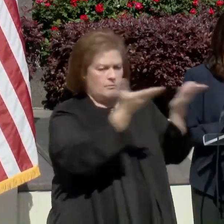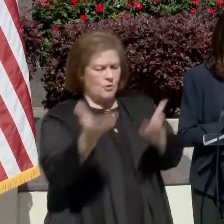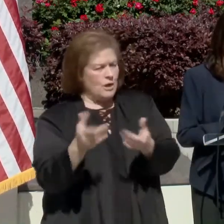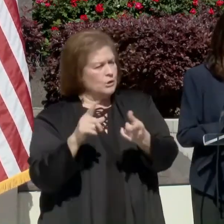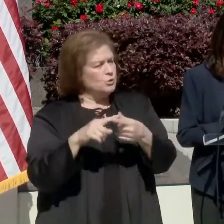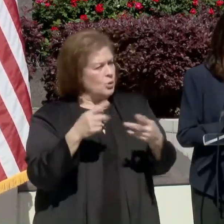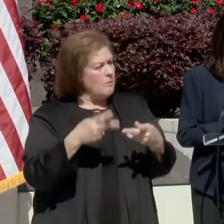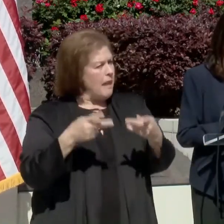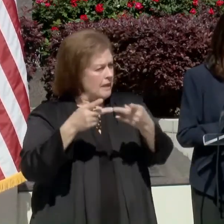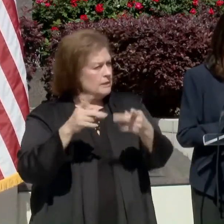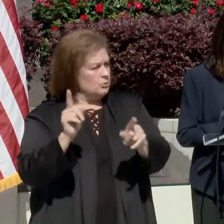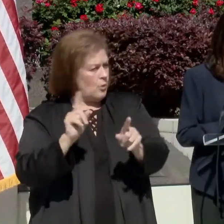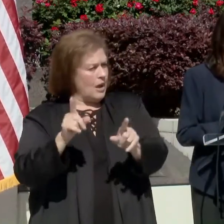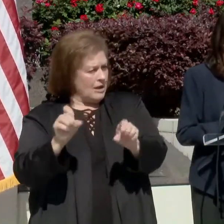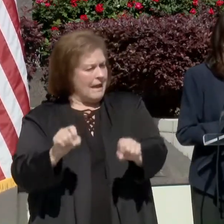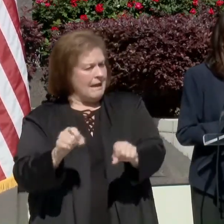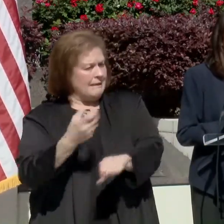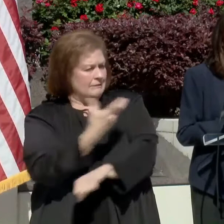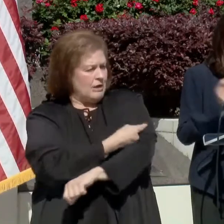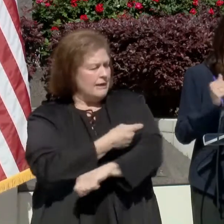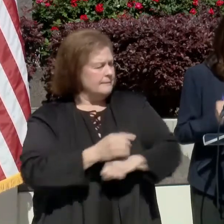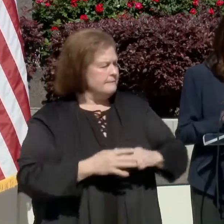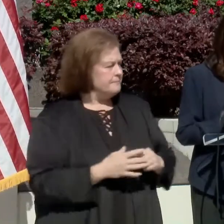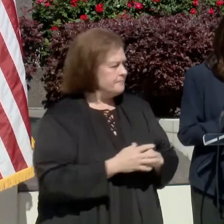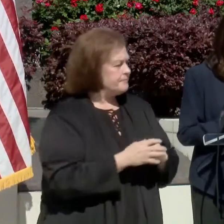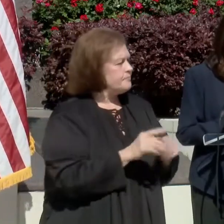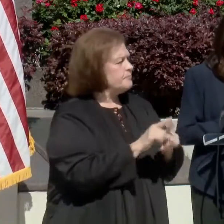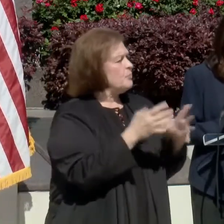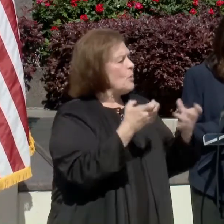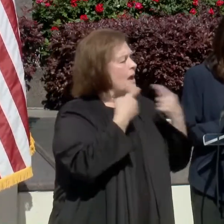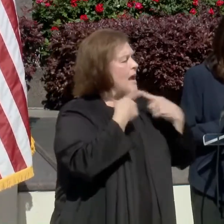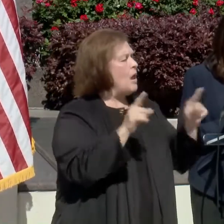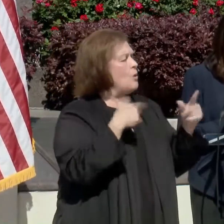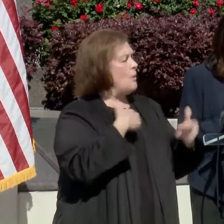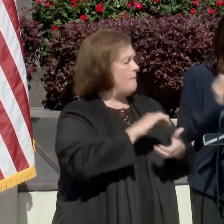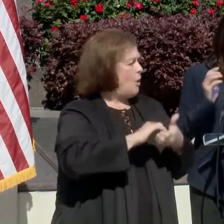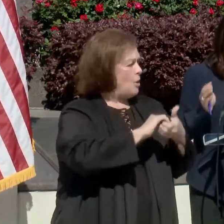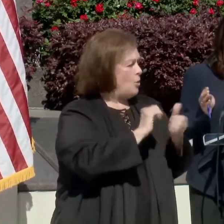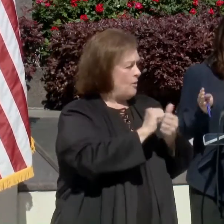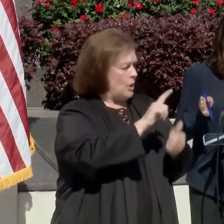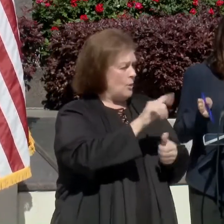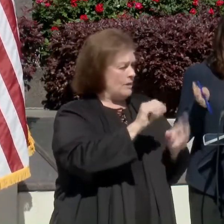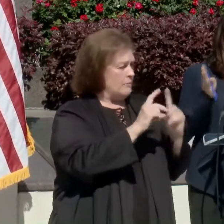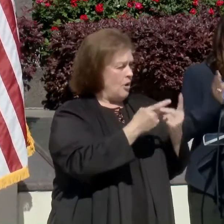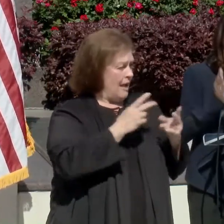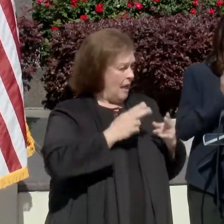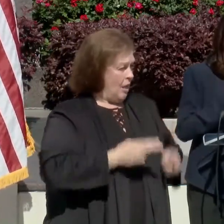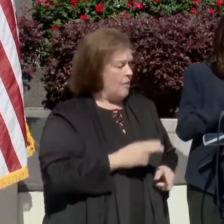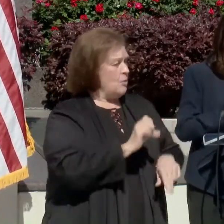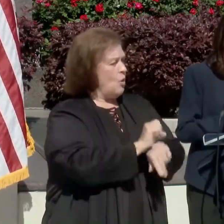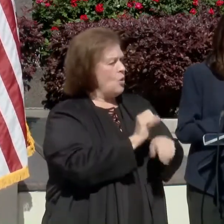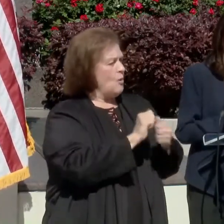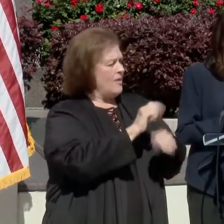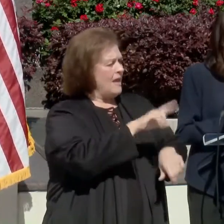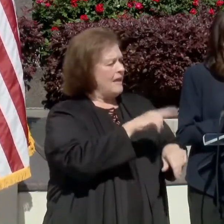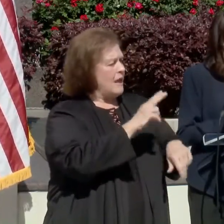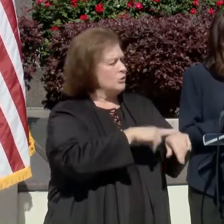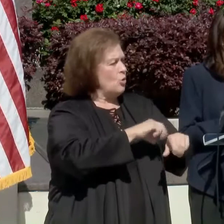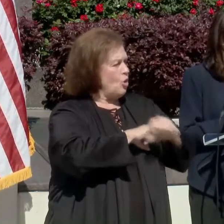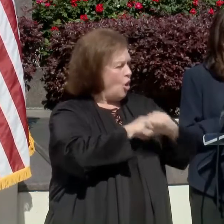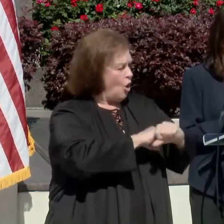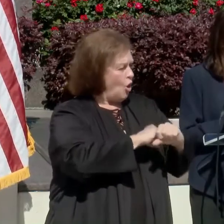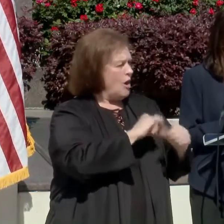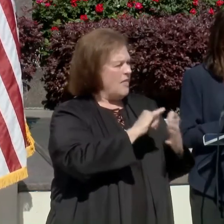partner clinic. Also want to announce that we're in a partnership that Louisiana Department of Health is working with the National Guard